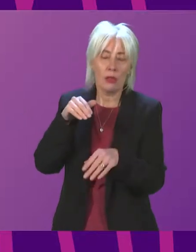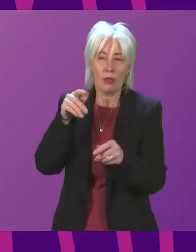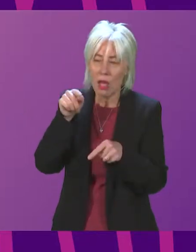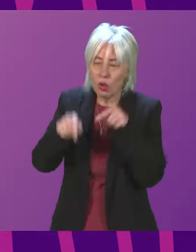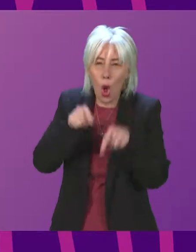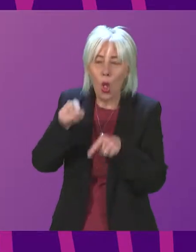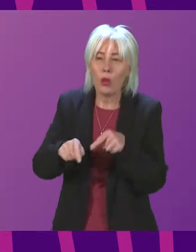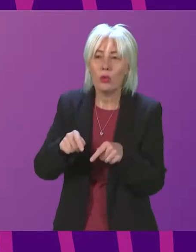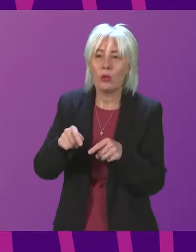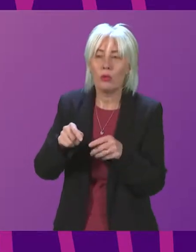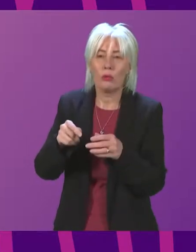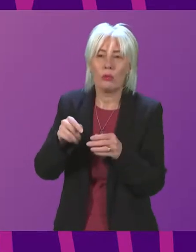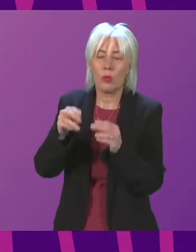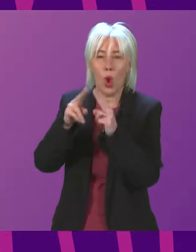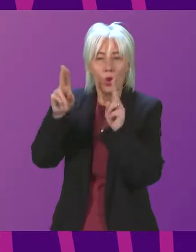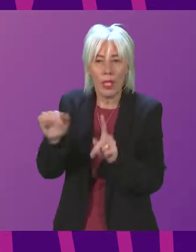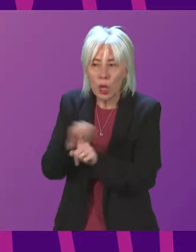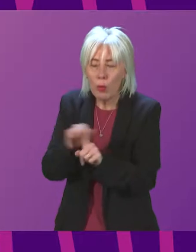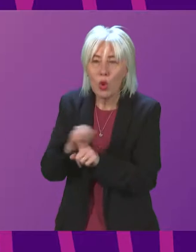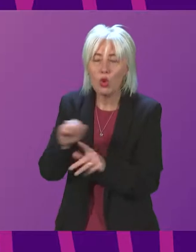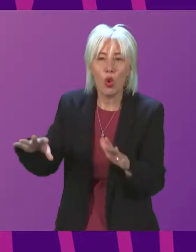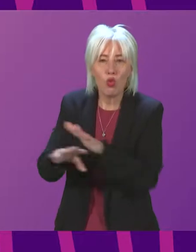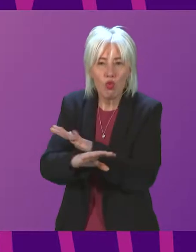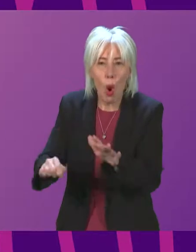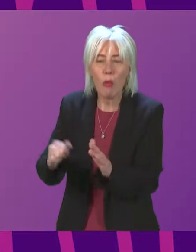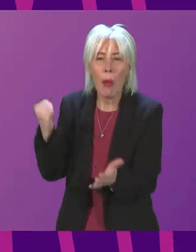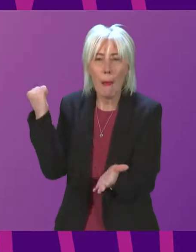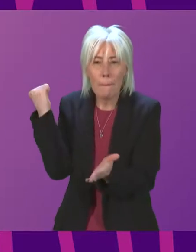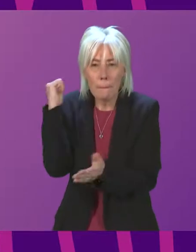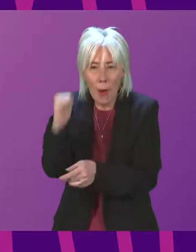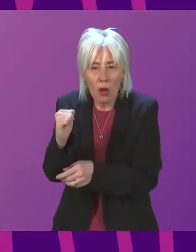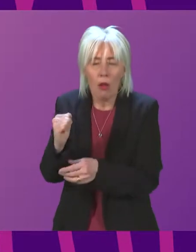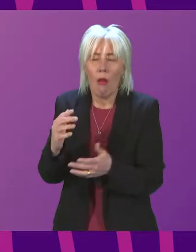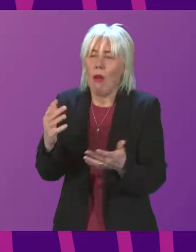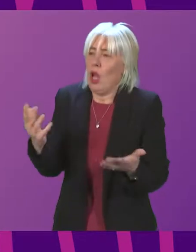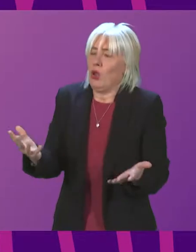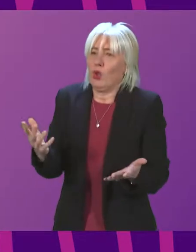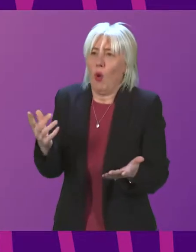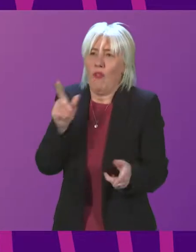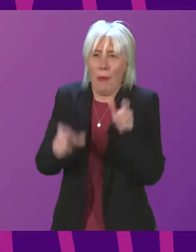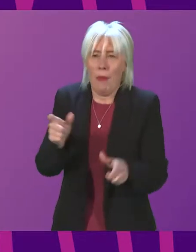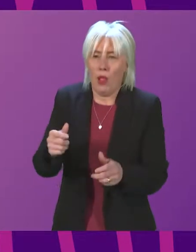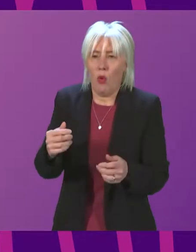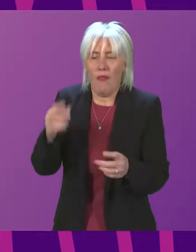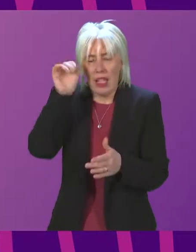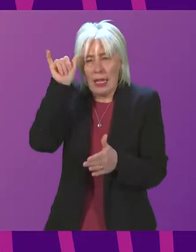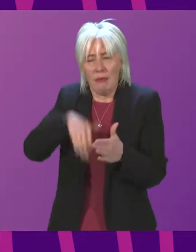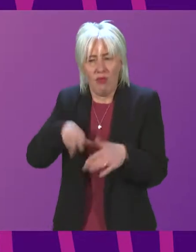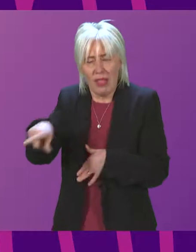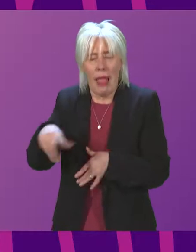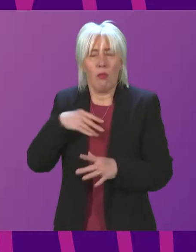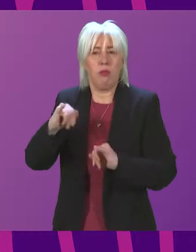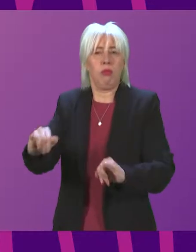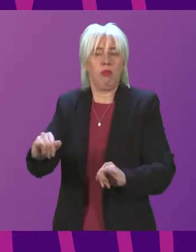domestic abuse and robbery. These are life-changing events for the victims of those crimes. Can I ask, given that the government is considering